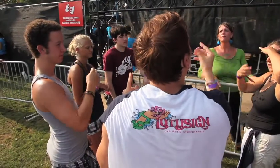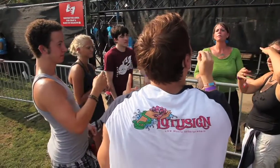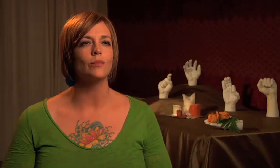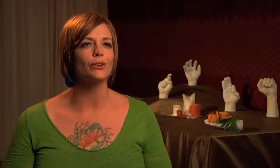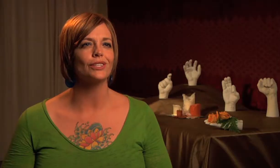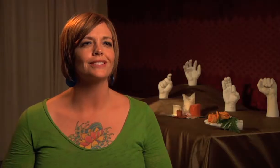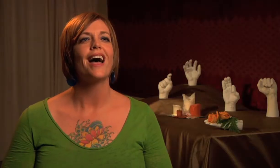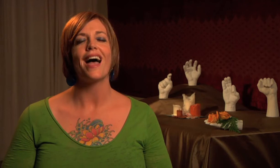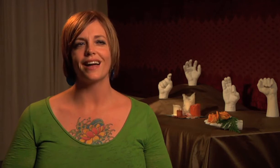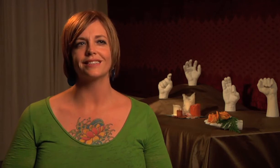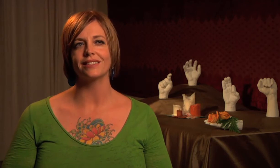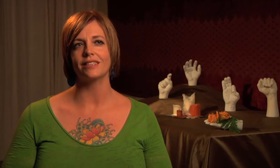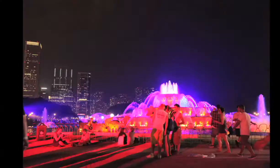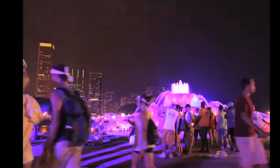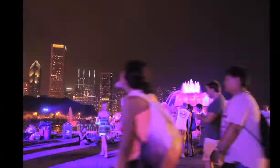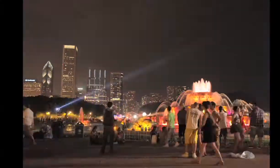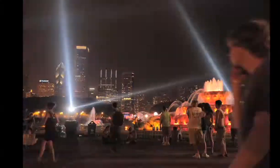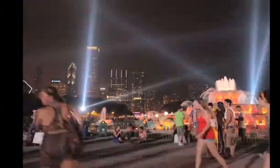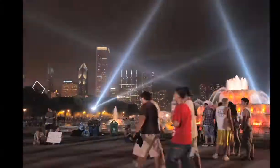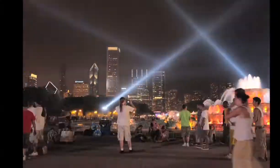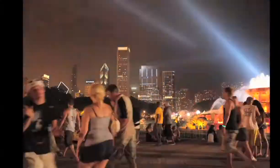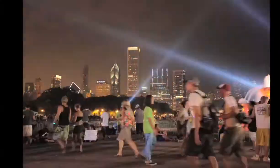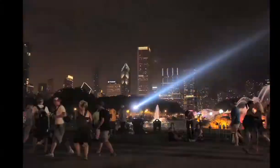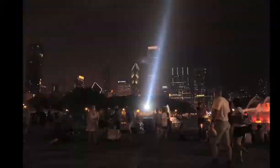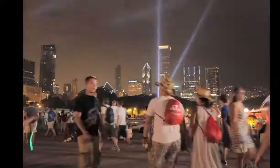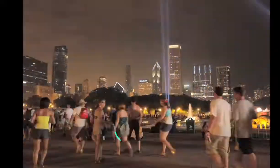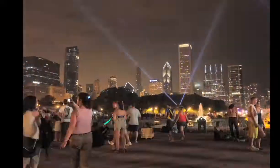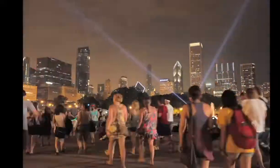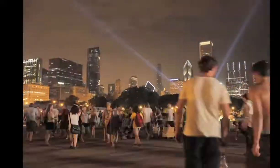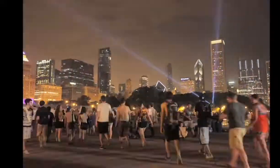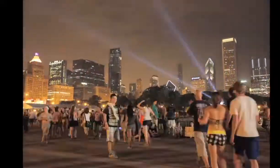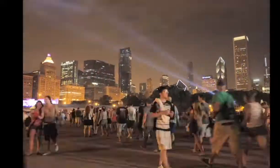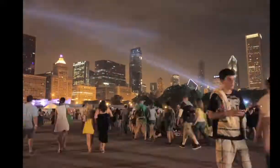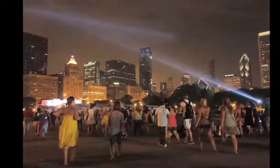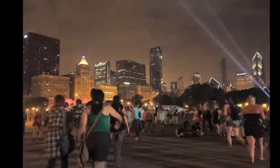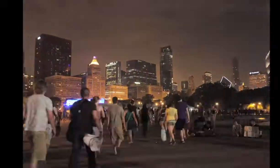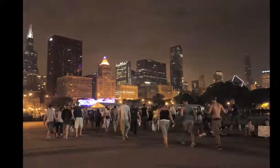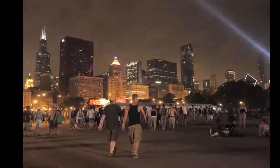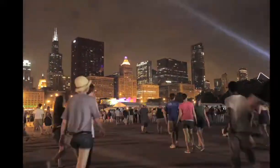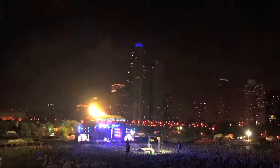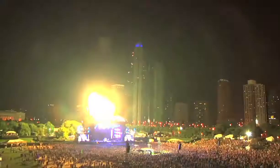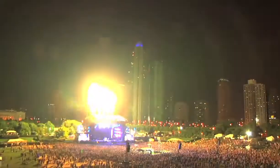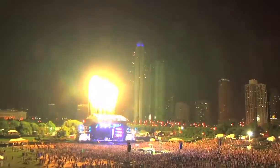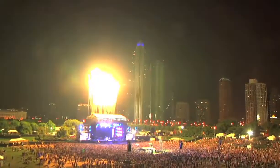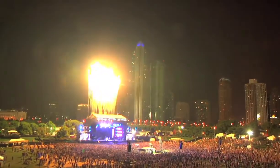Access to the emotions, access to the experience, access to the cultural center, which is that venue.